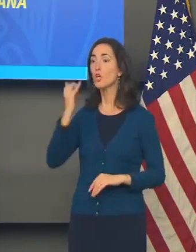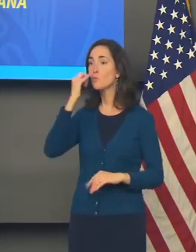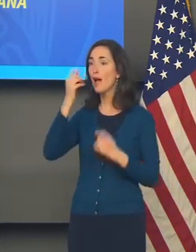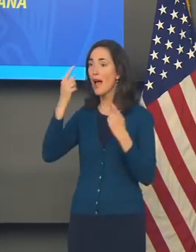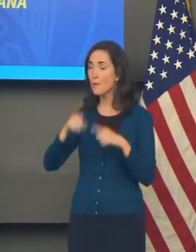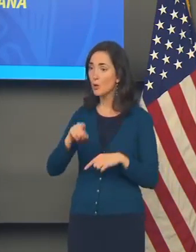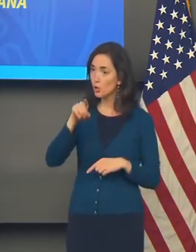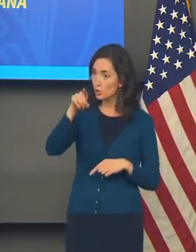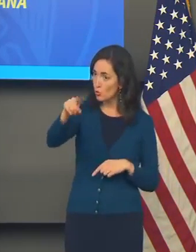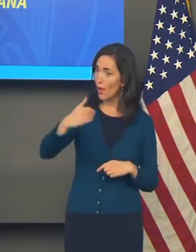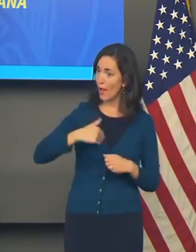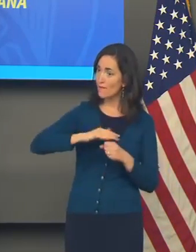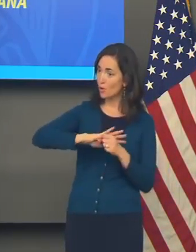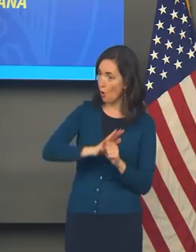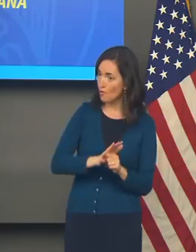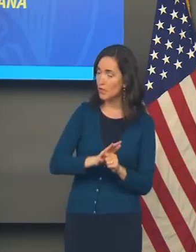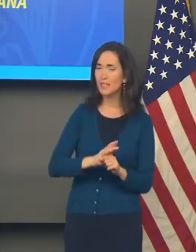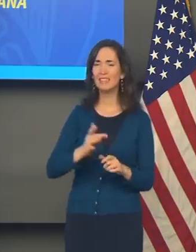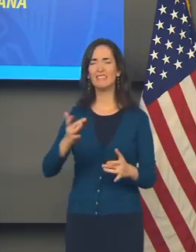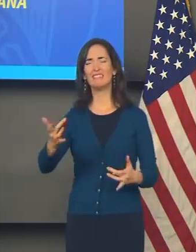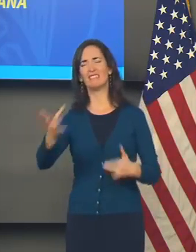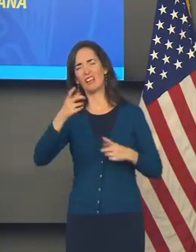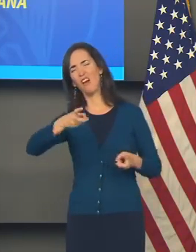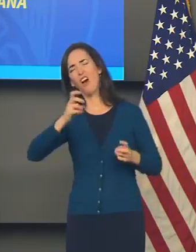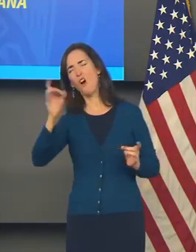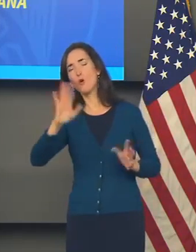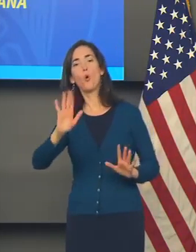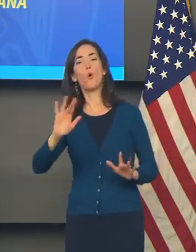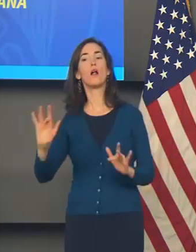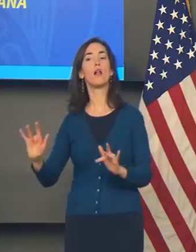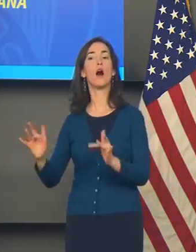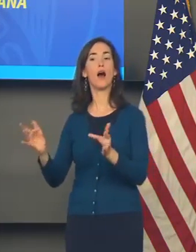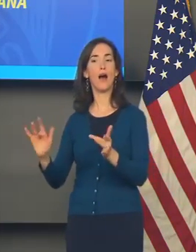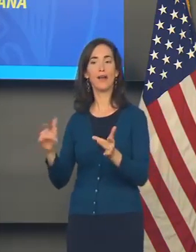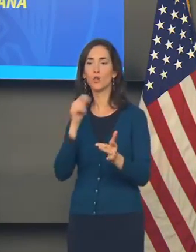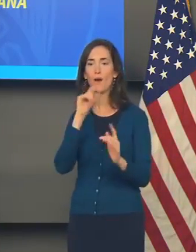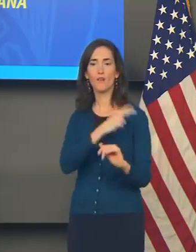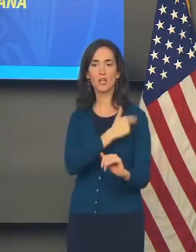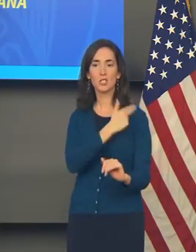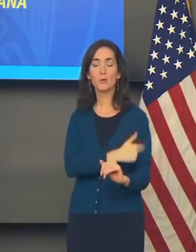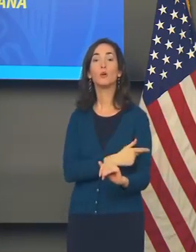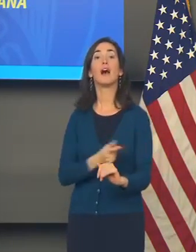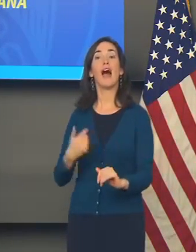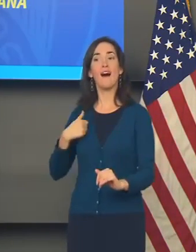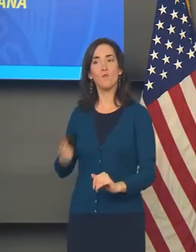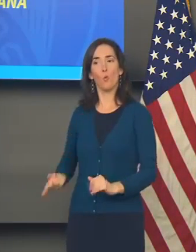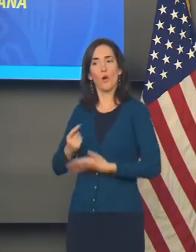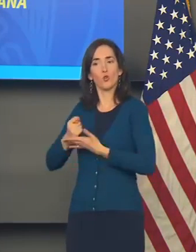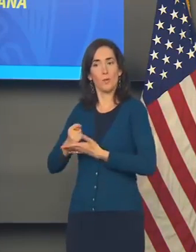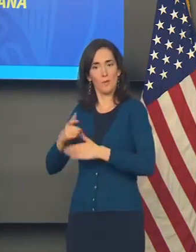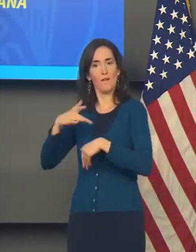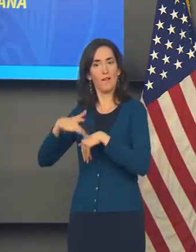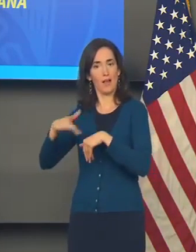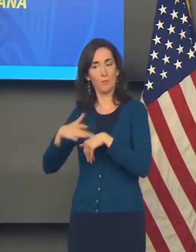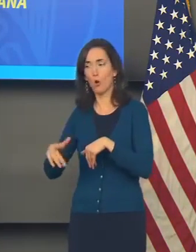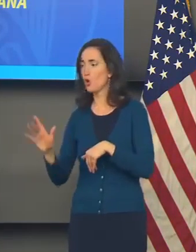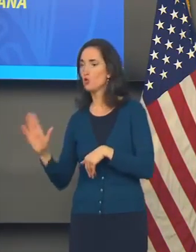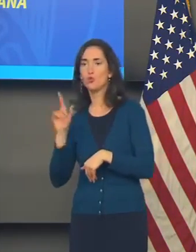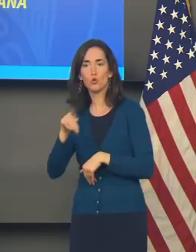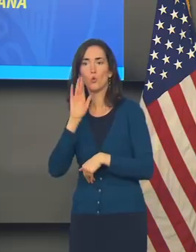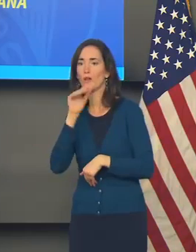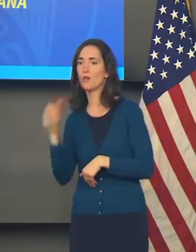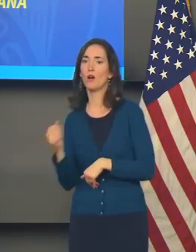you are not sick enough to be in the hospital, there is a treatment available that will help keep you out of the hospital.